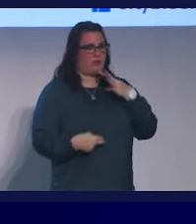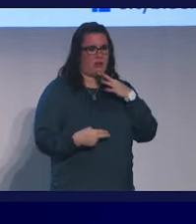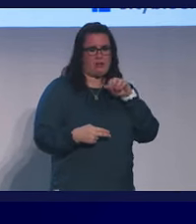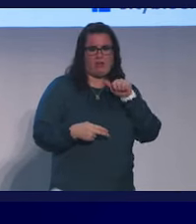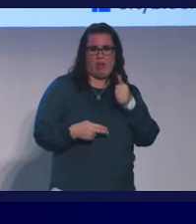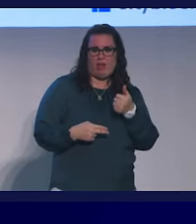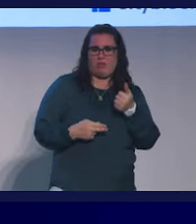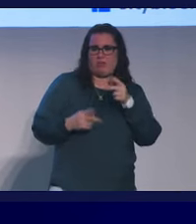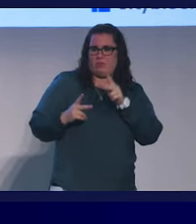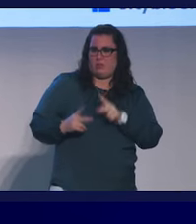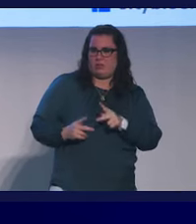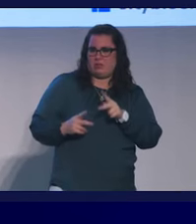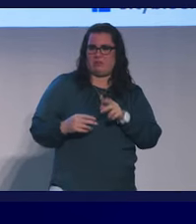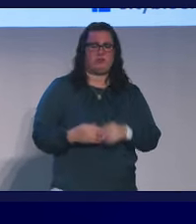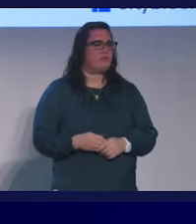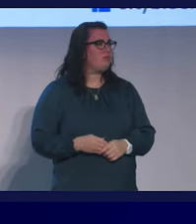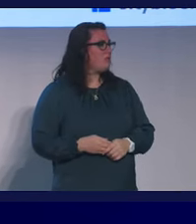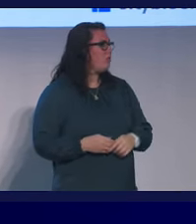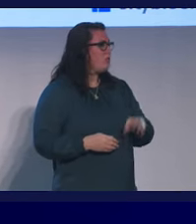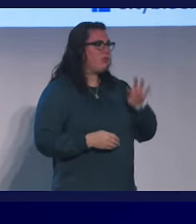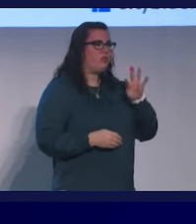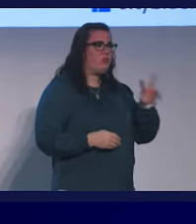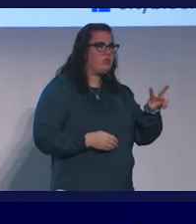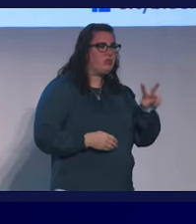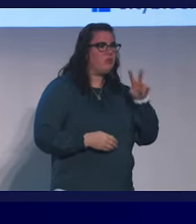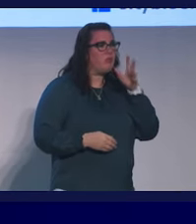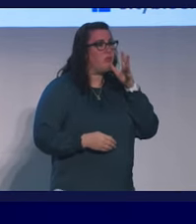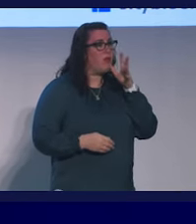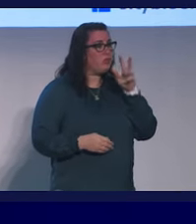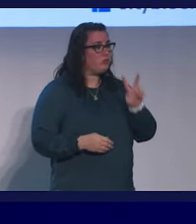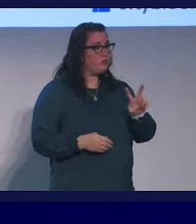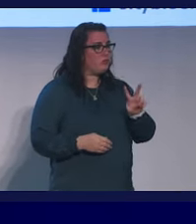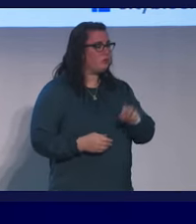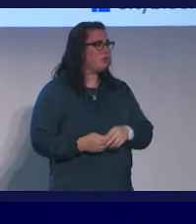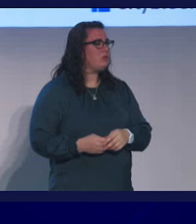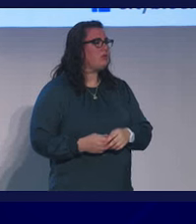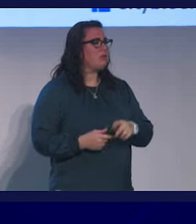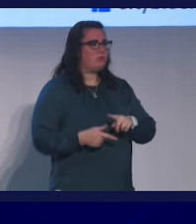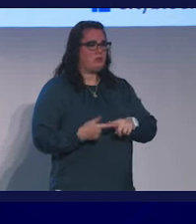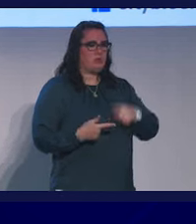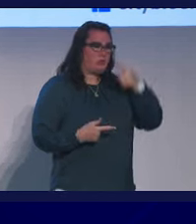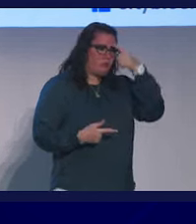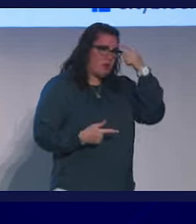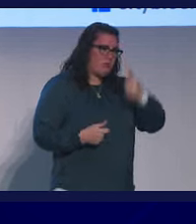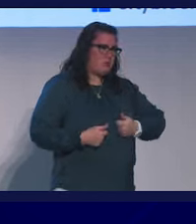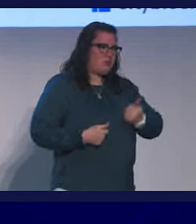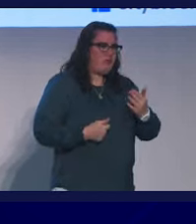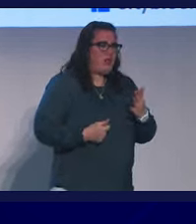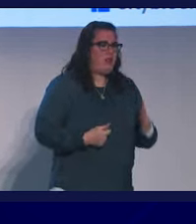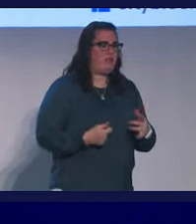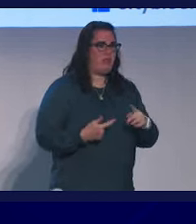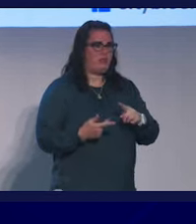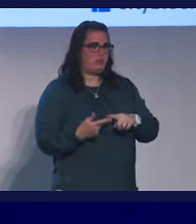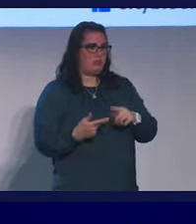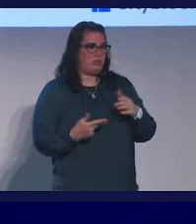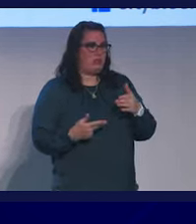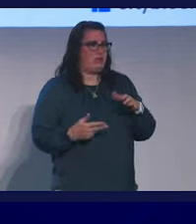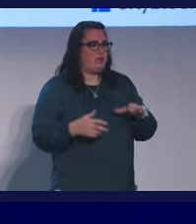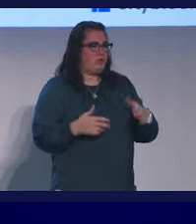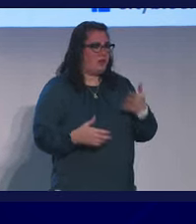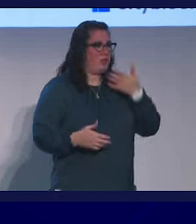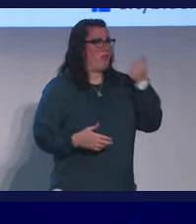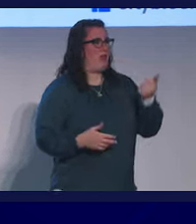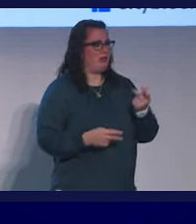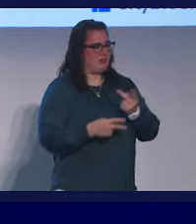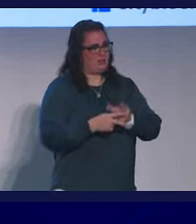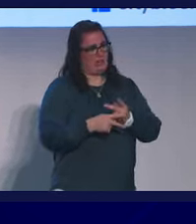human being. She's a 42-year-old mother of two. She's a trauma survivor. She's doing her very best